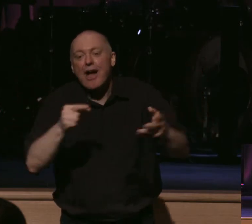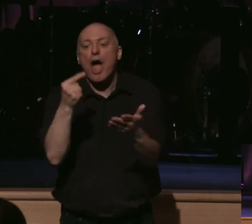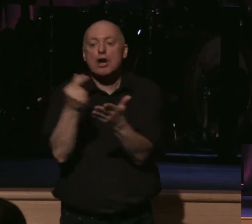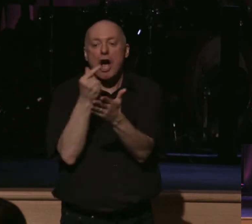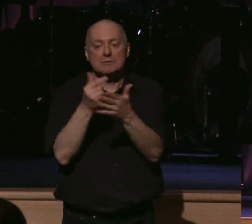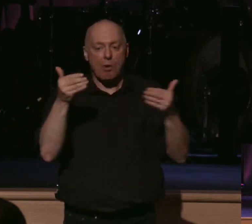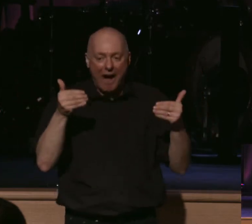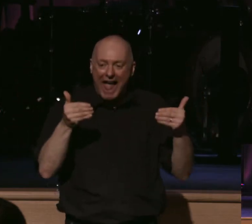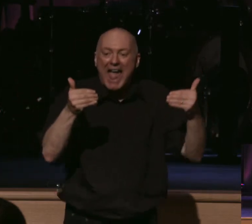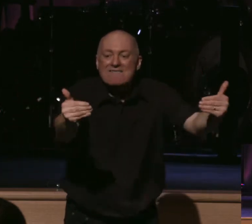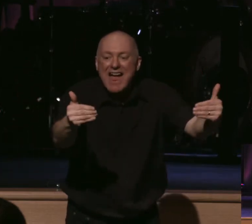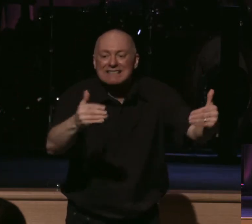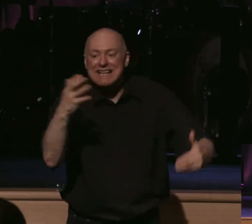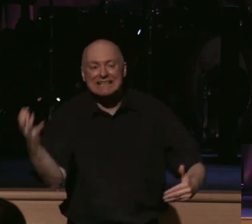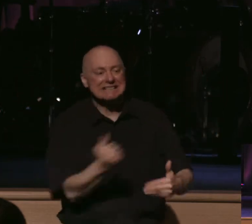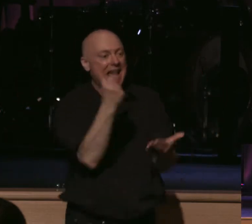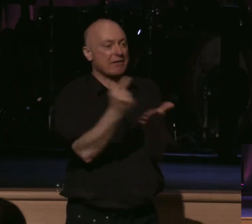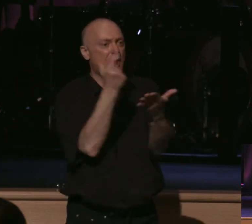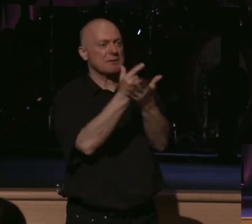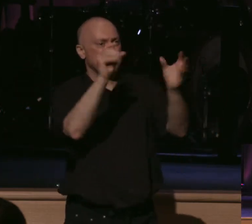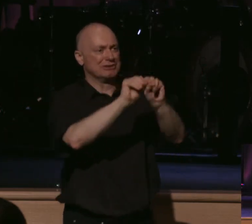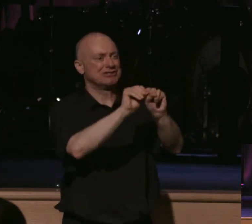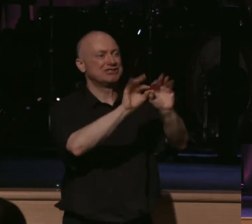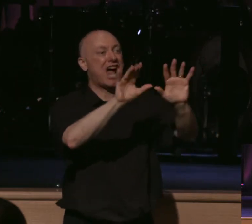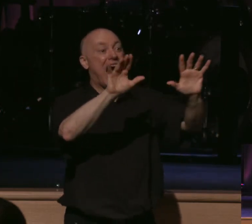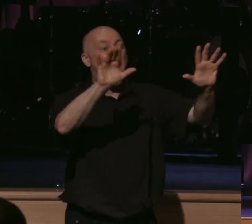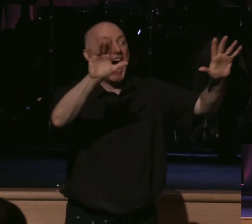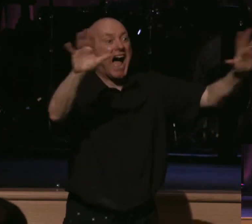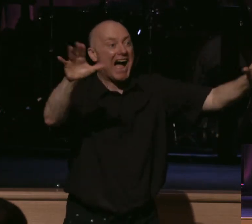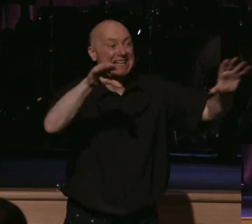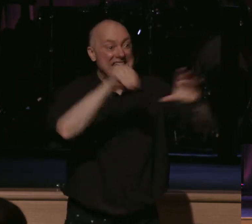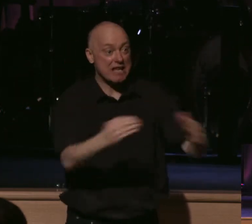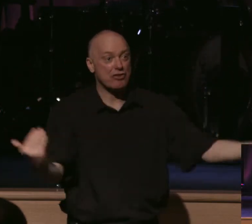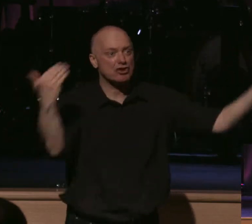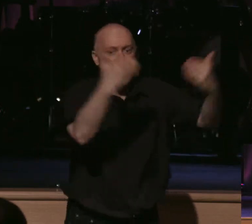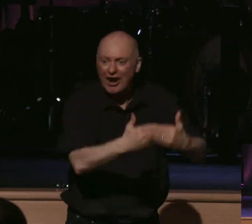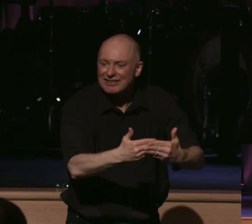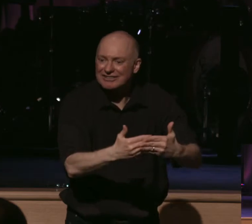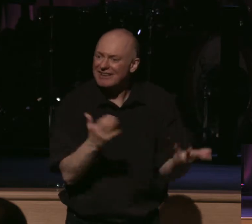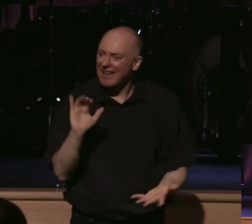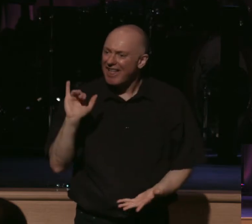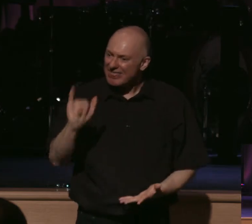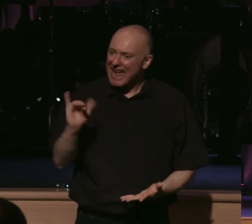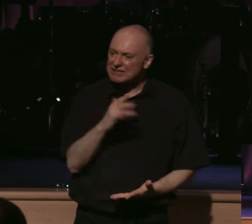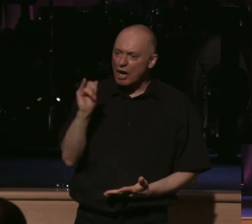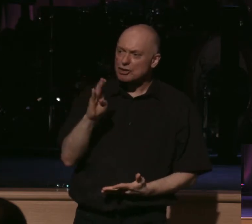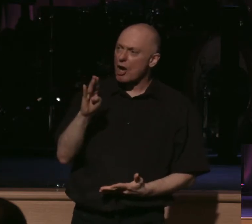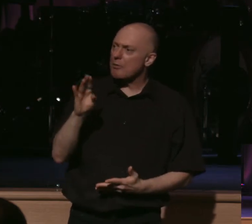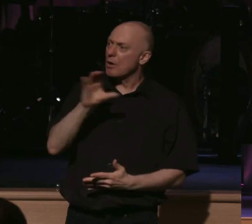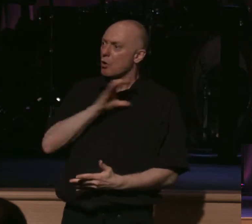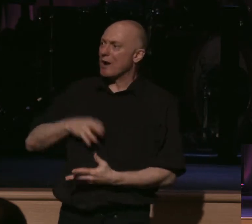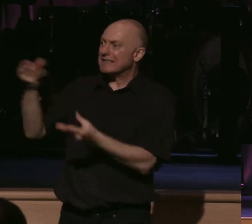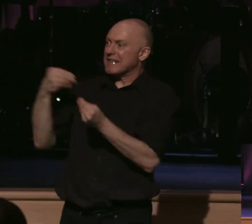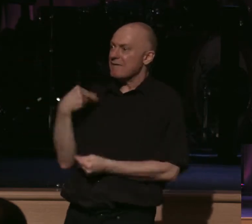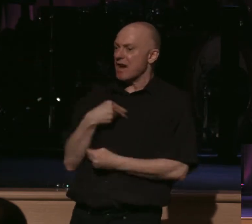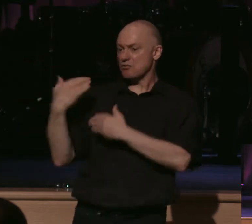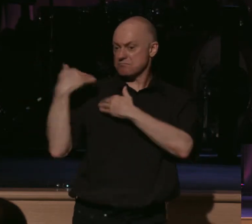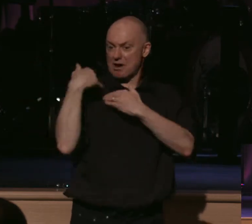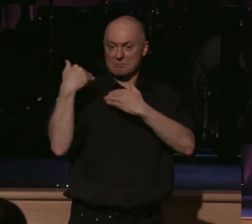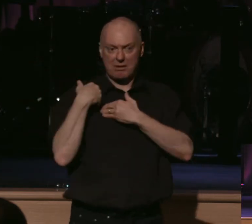Gospel Advance. Taking the gospel. Shining the light within the darkness. The commission Christ has placed upon us. I've been